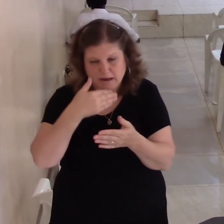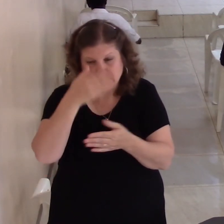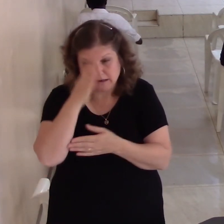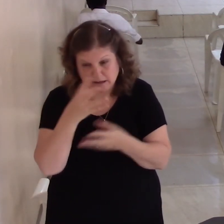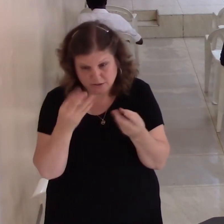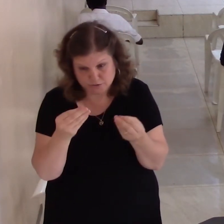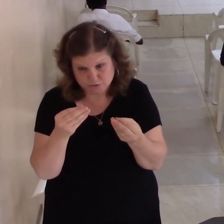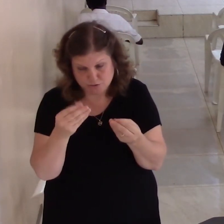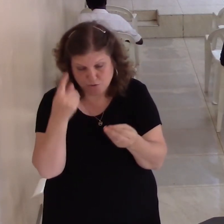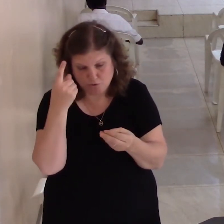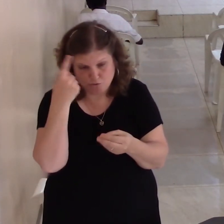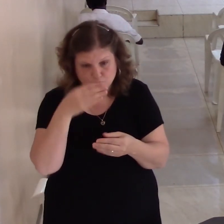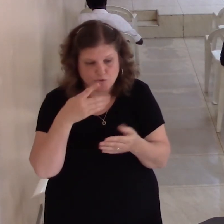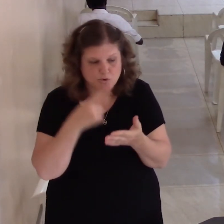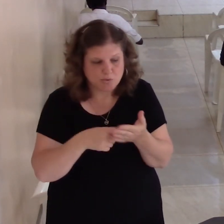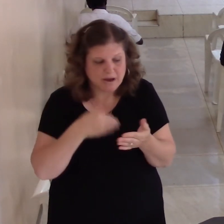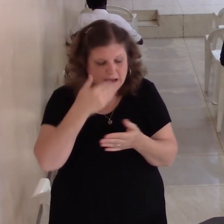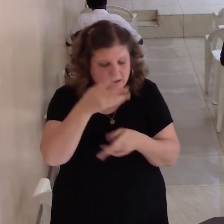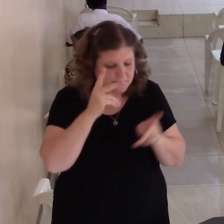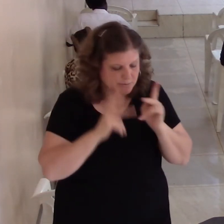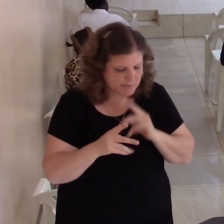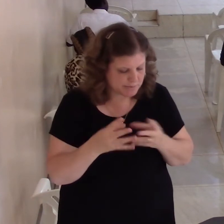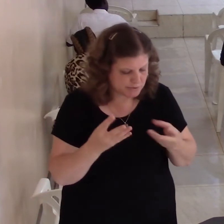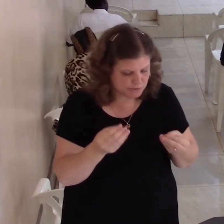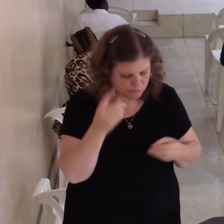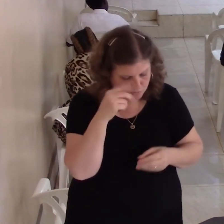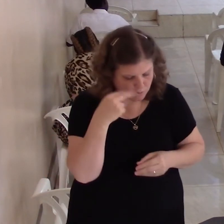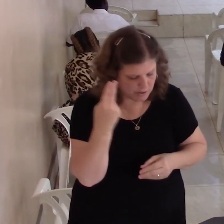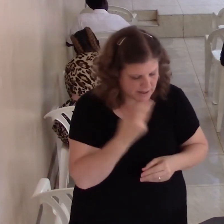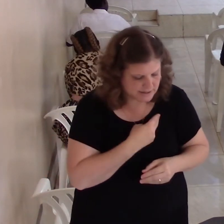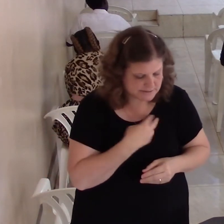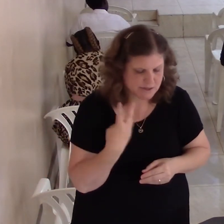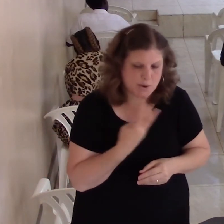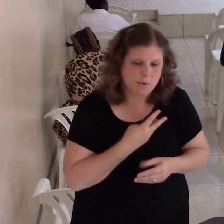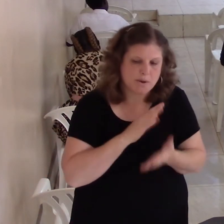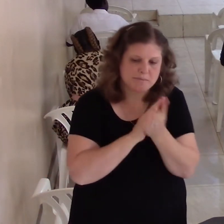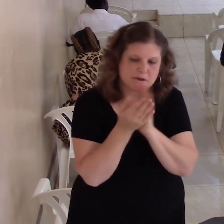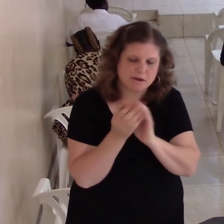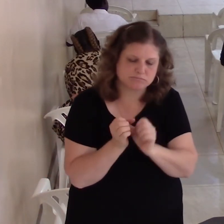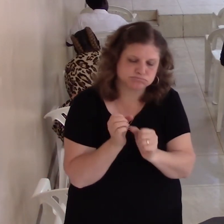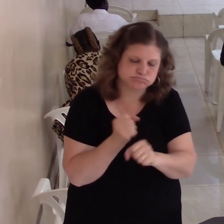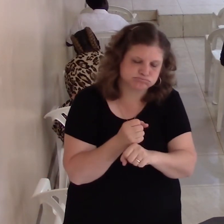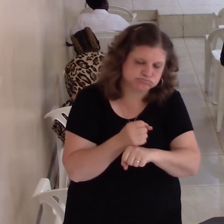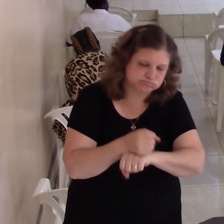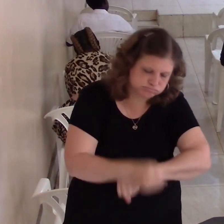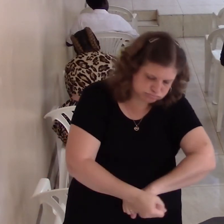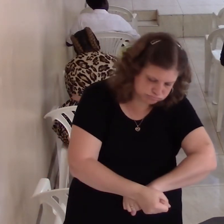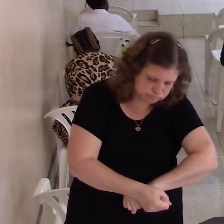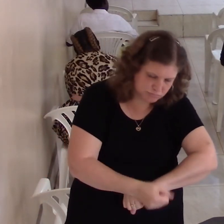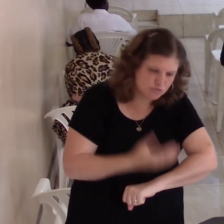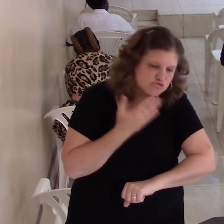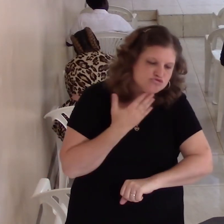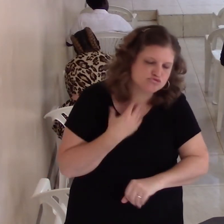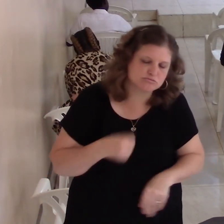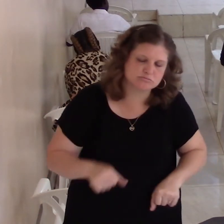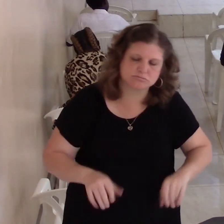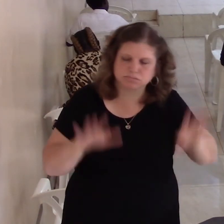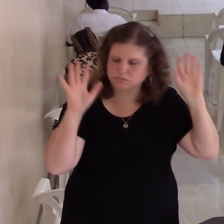overwhelmed and we just want to quit. We just want to give up. We just want it to be over.